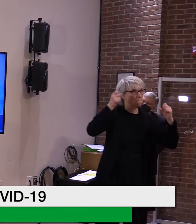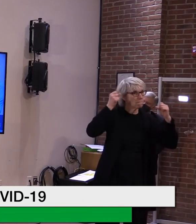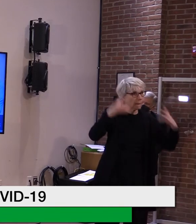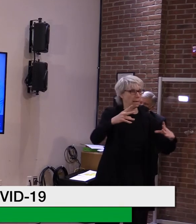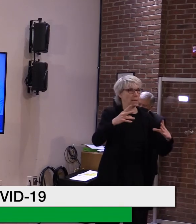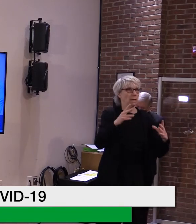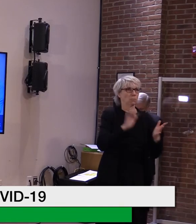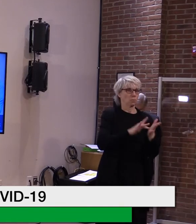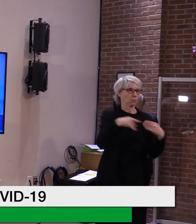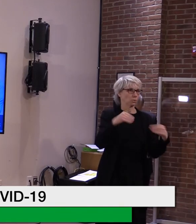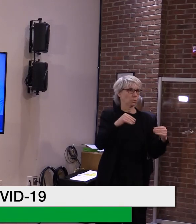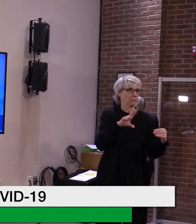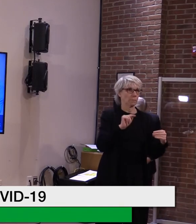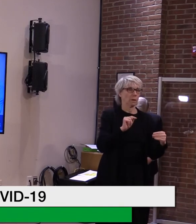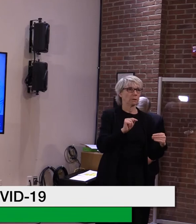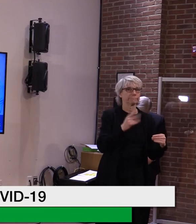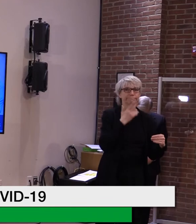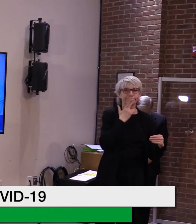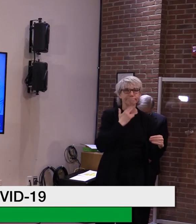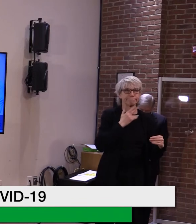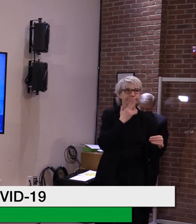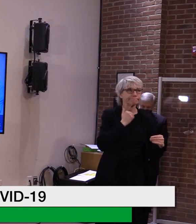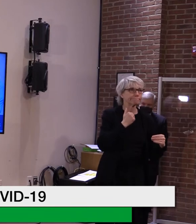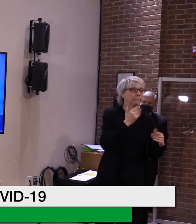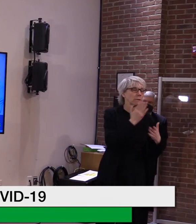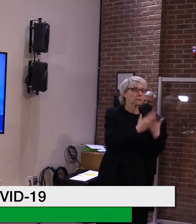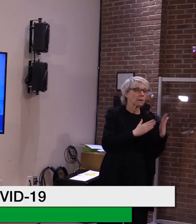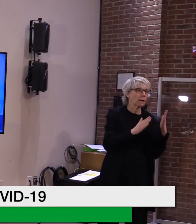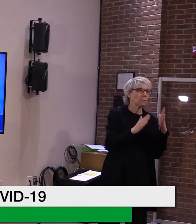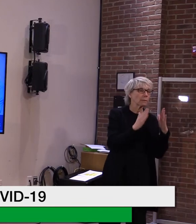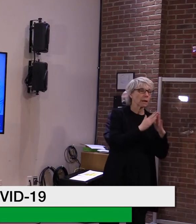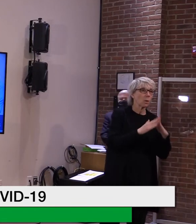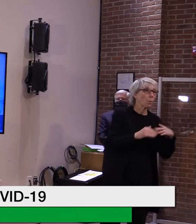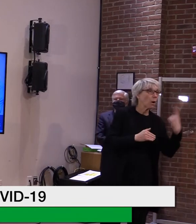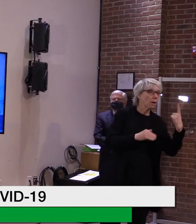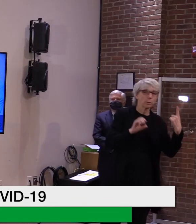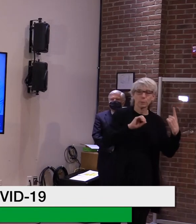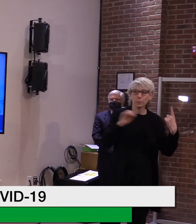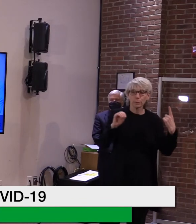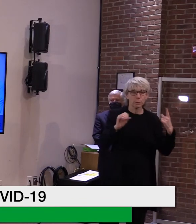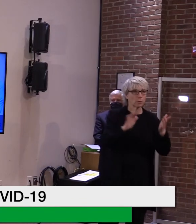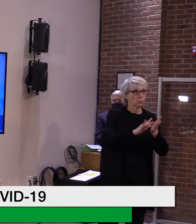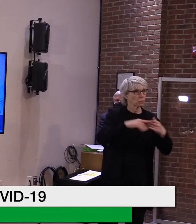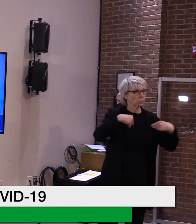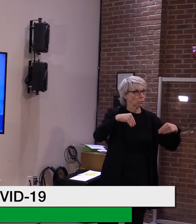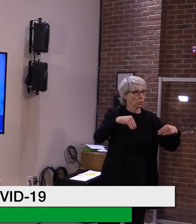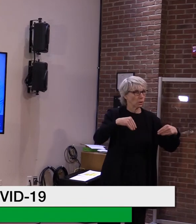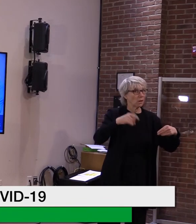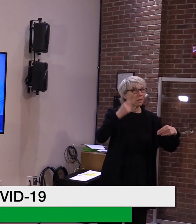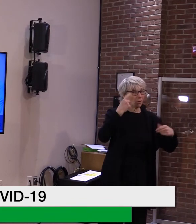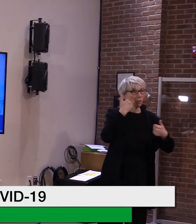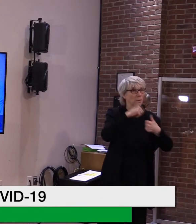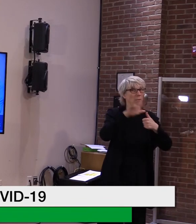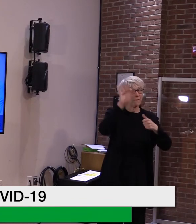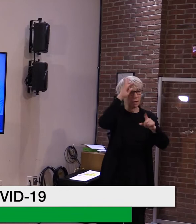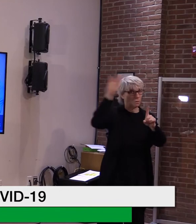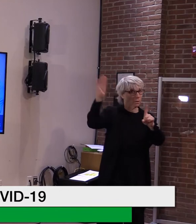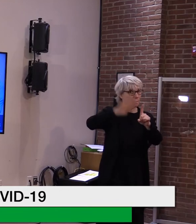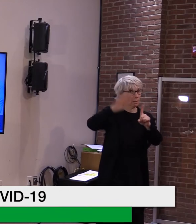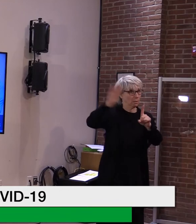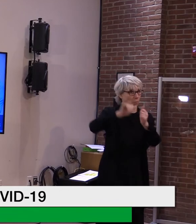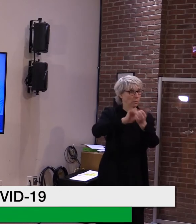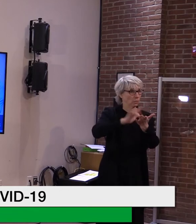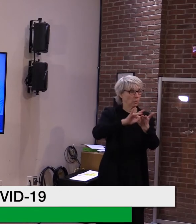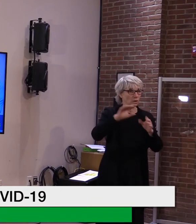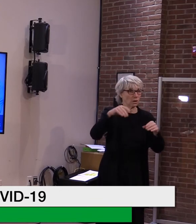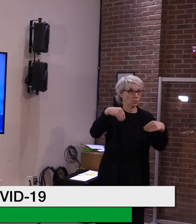in Vermont. Um, so we're, uh, not in control of all of the inventory. Some of, uh, and this is what I described